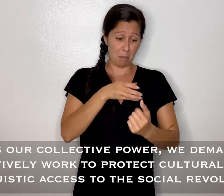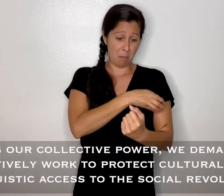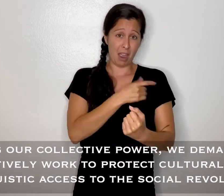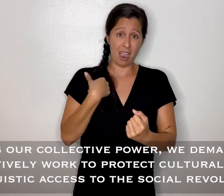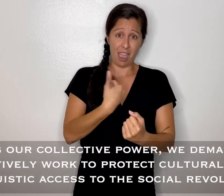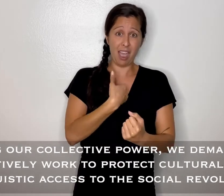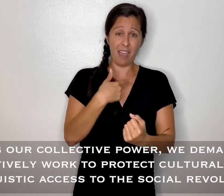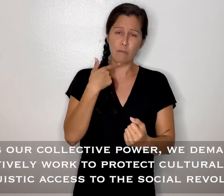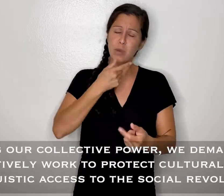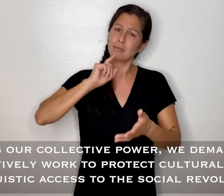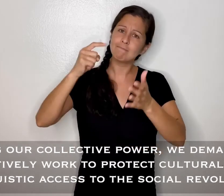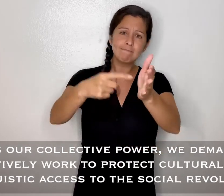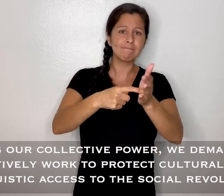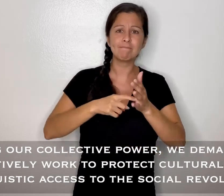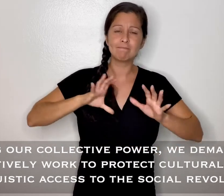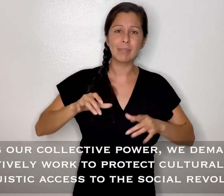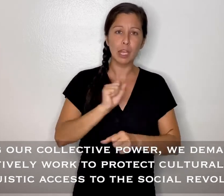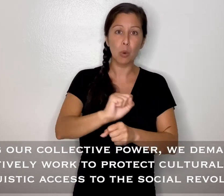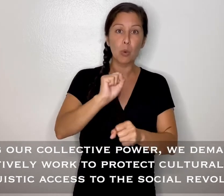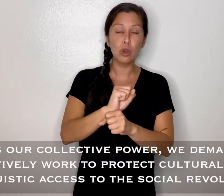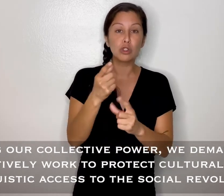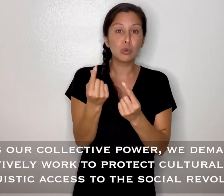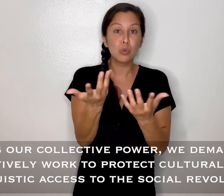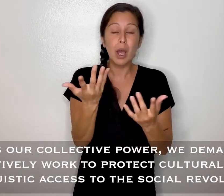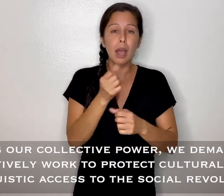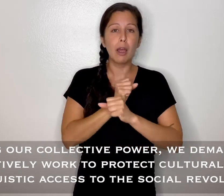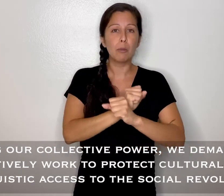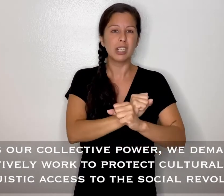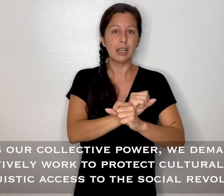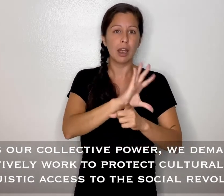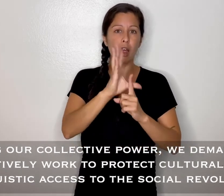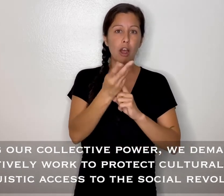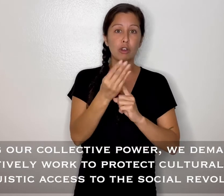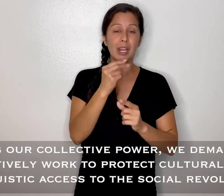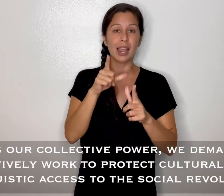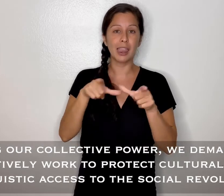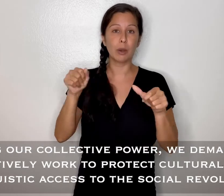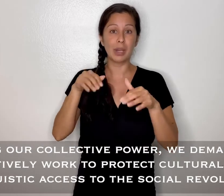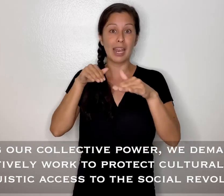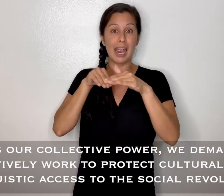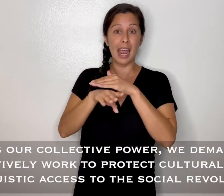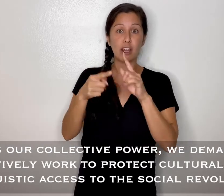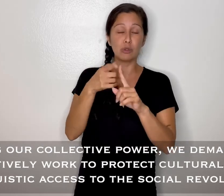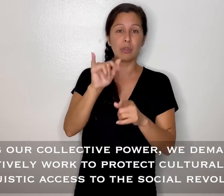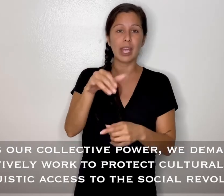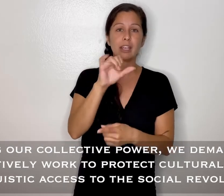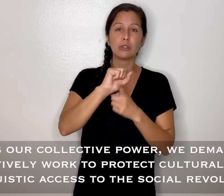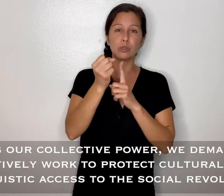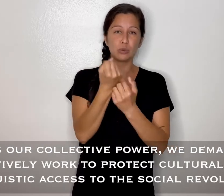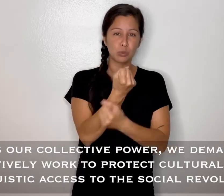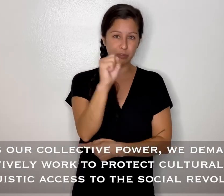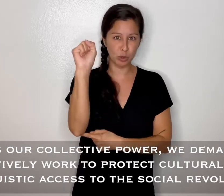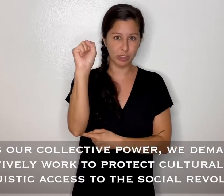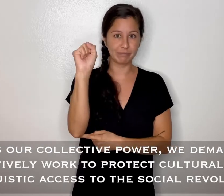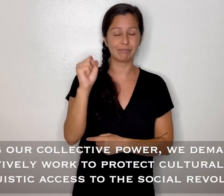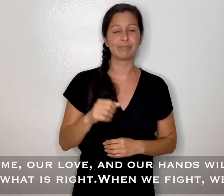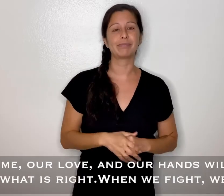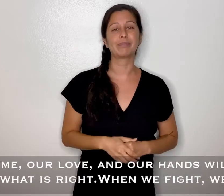Using our collective power, we demand and actively work to protect cultural, linguistic access to the social